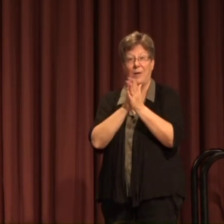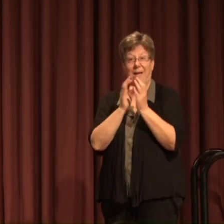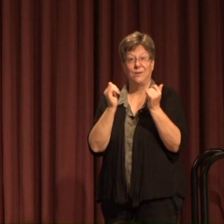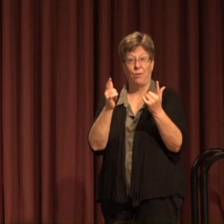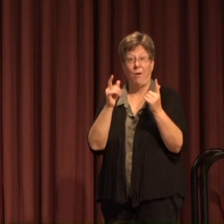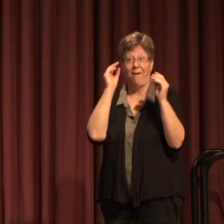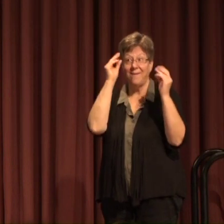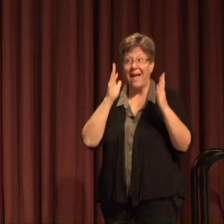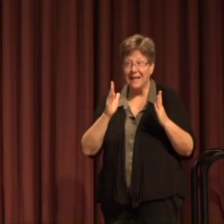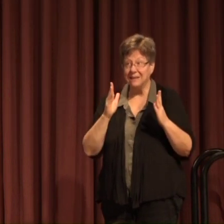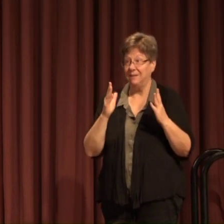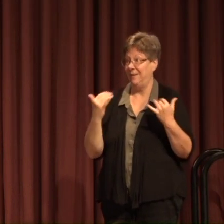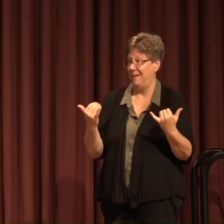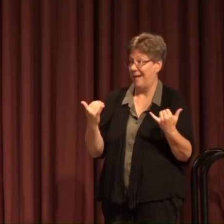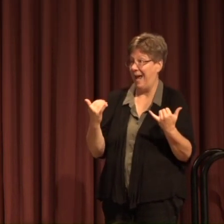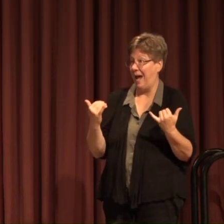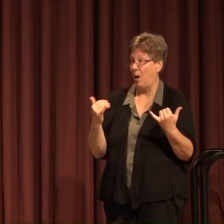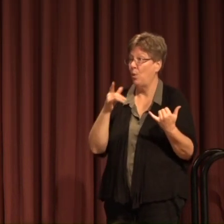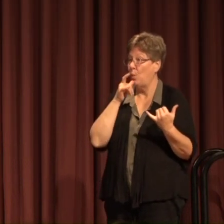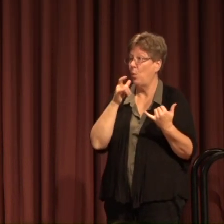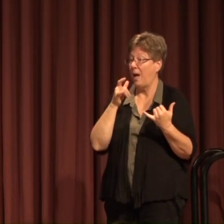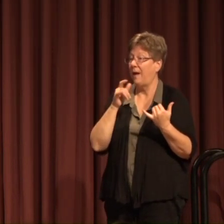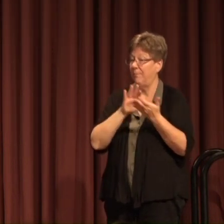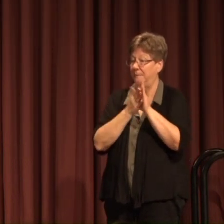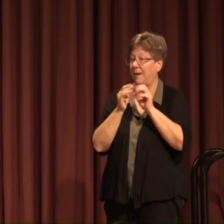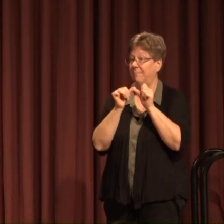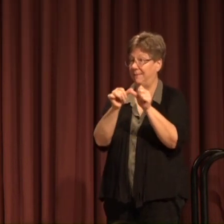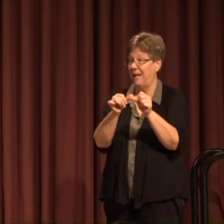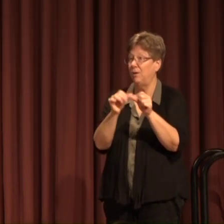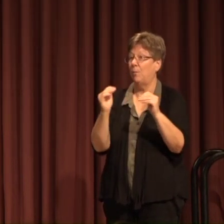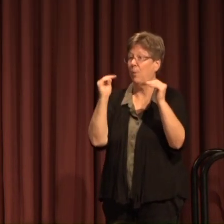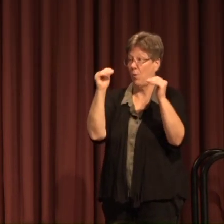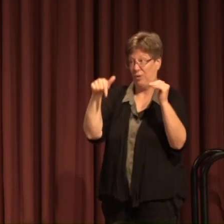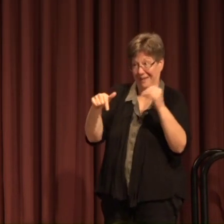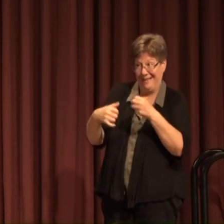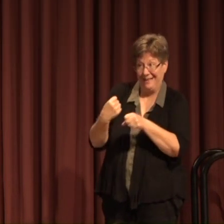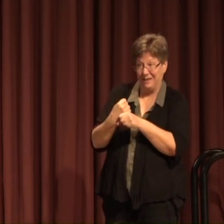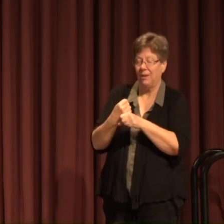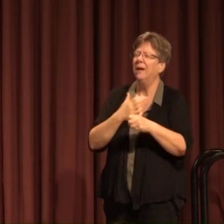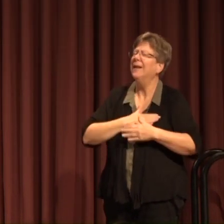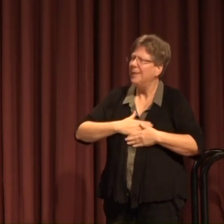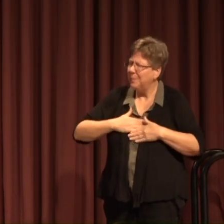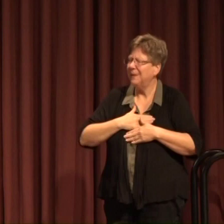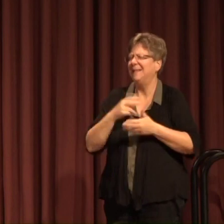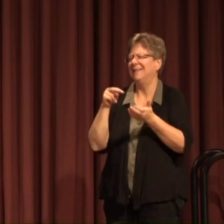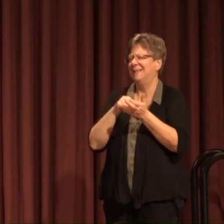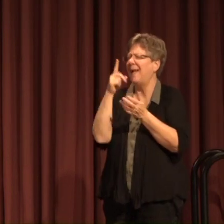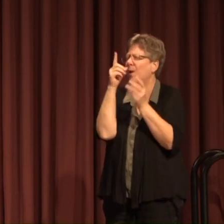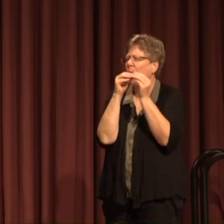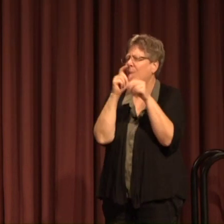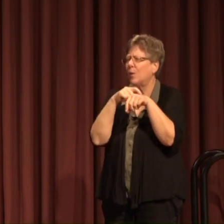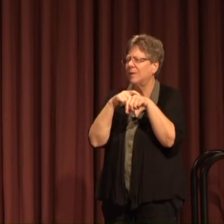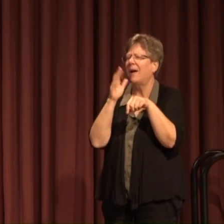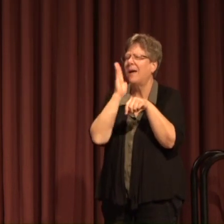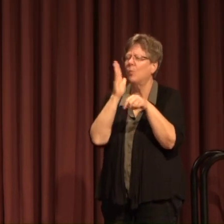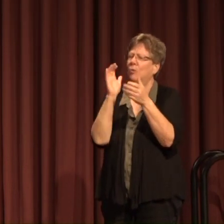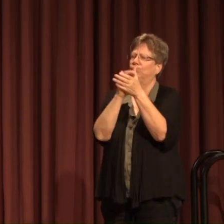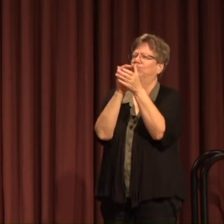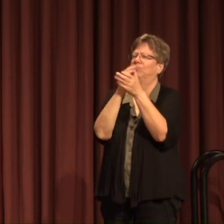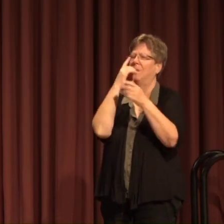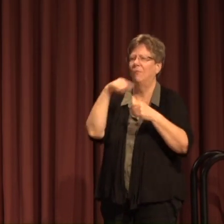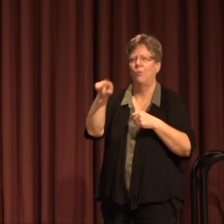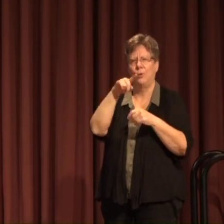all faculty now who have been awarded tenure and promotion this year to please stand so that we may recognize you